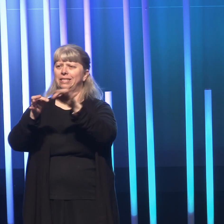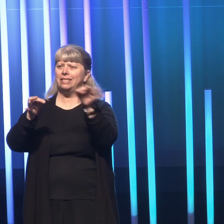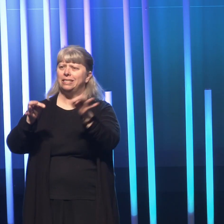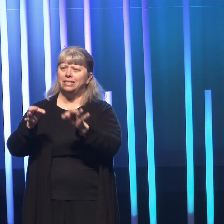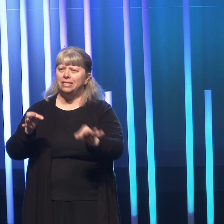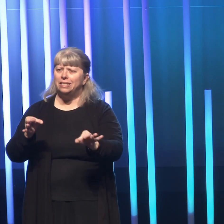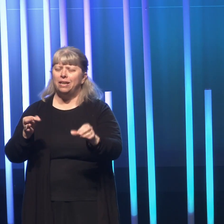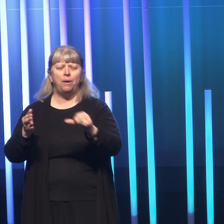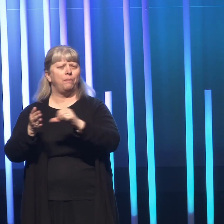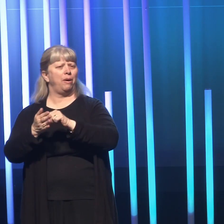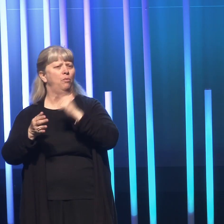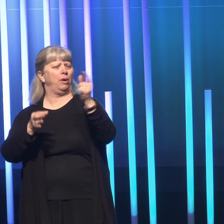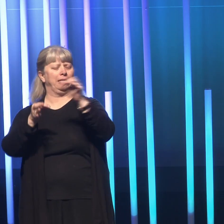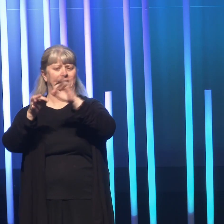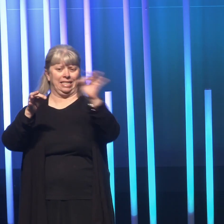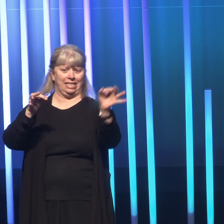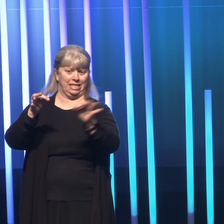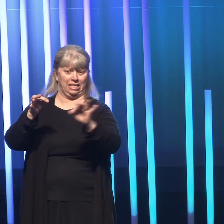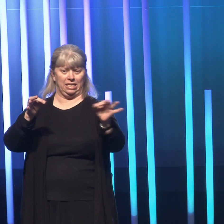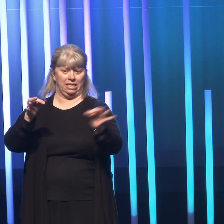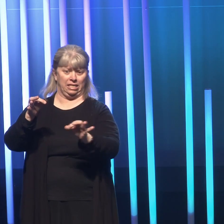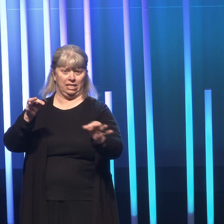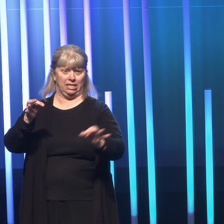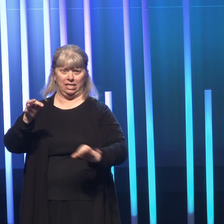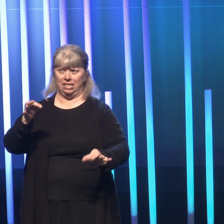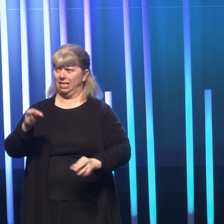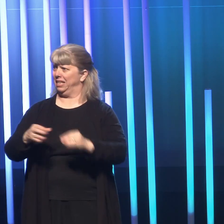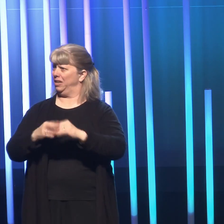The whole page had one sentence on it in a Bible.